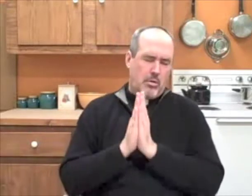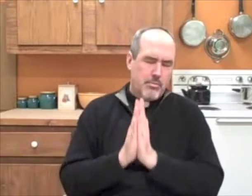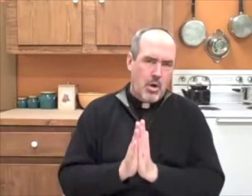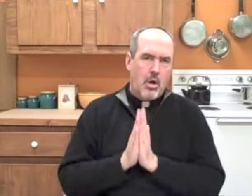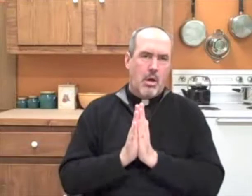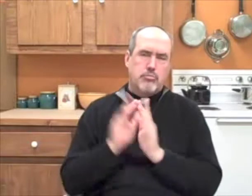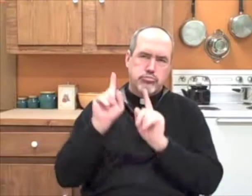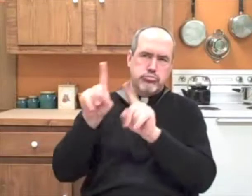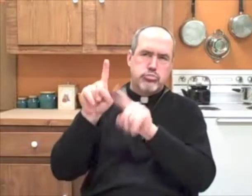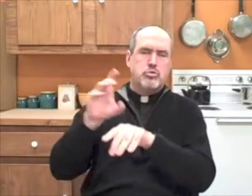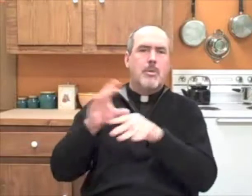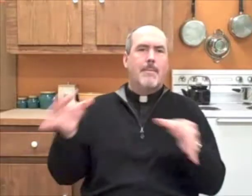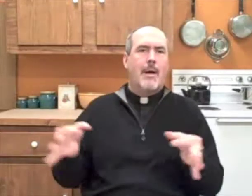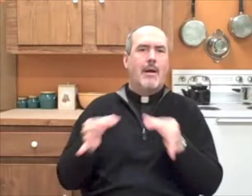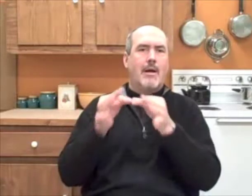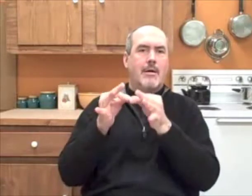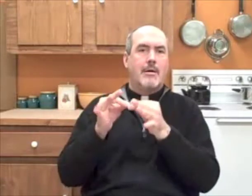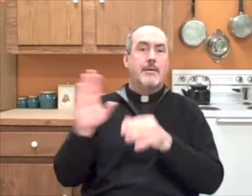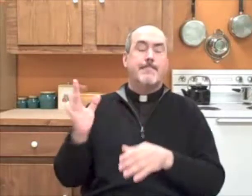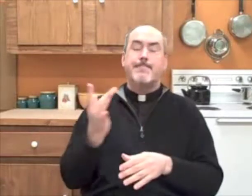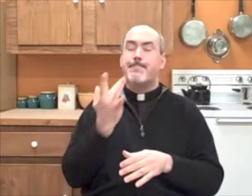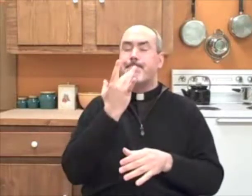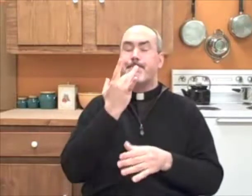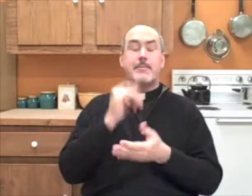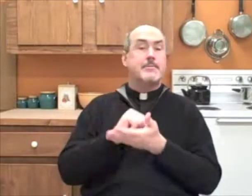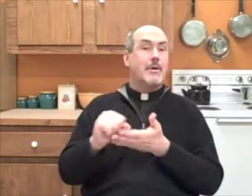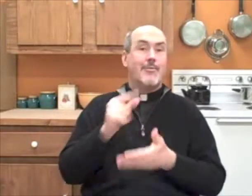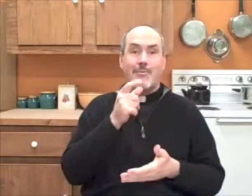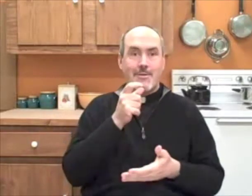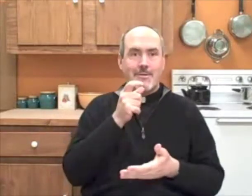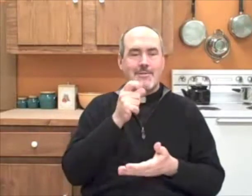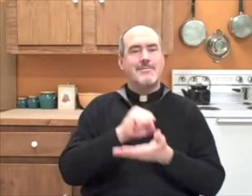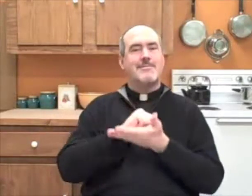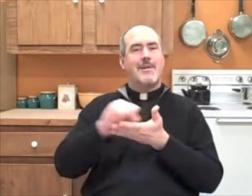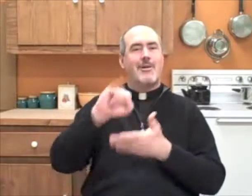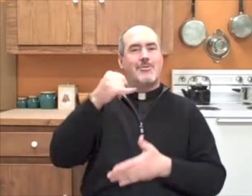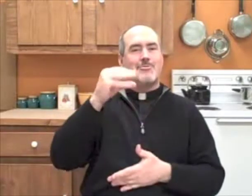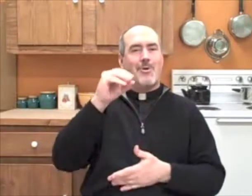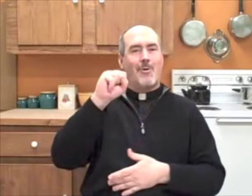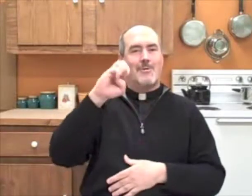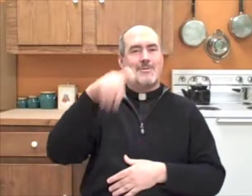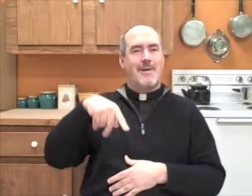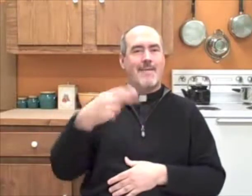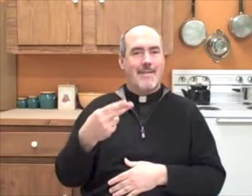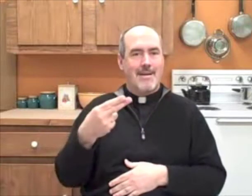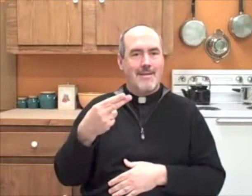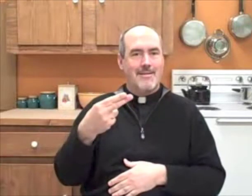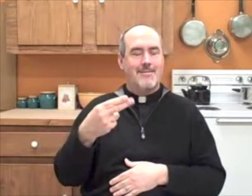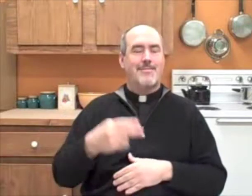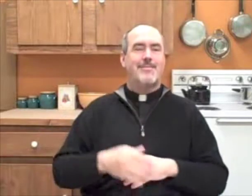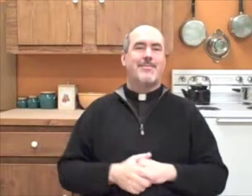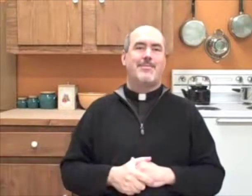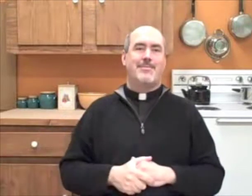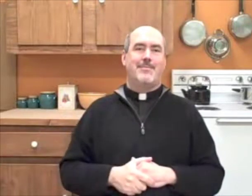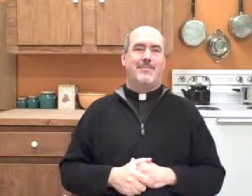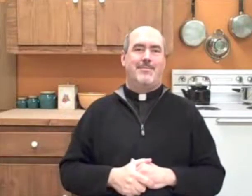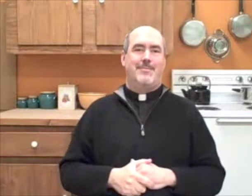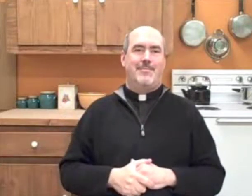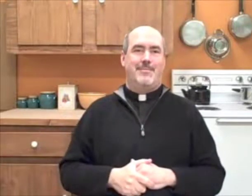that was his faith. He went to Mass all the time. And his favorite saint was Saint